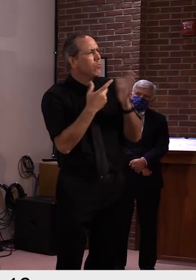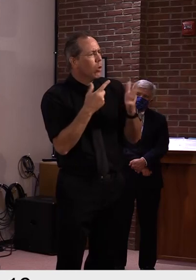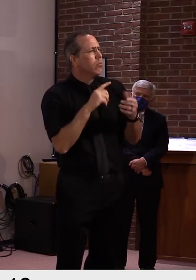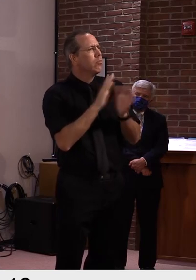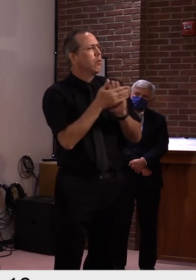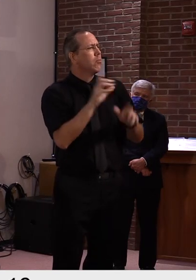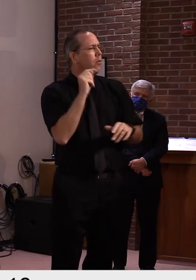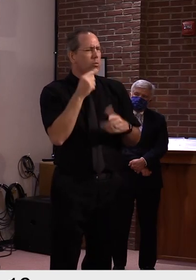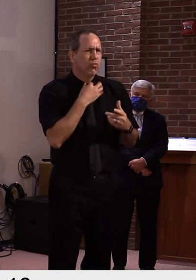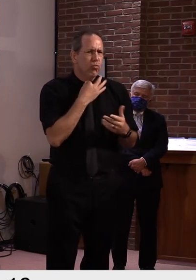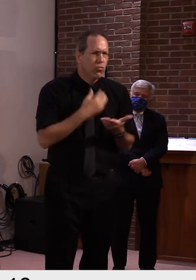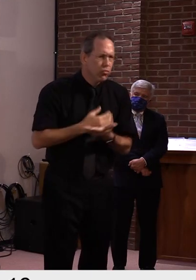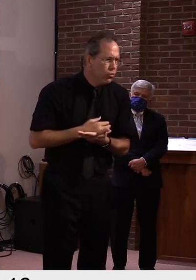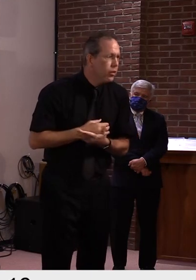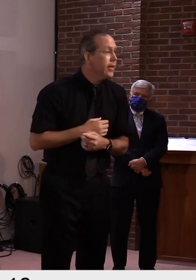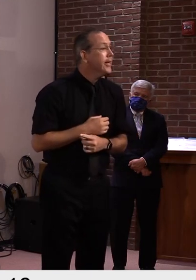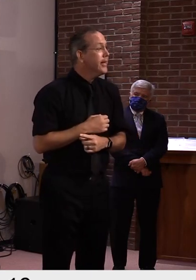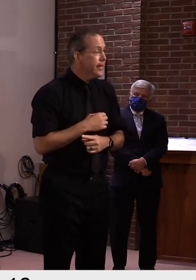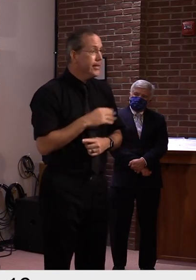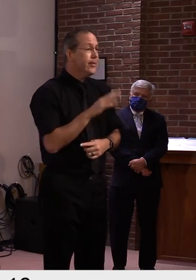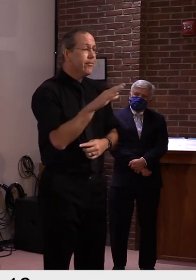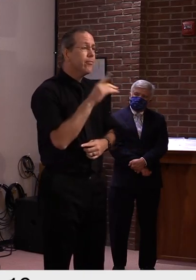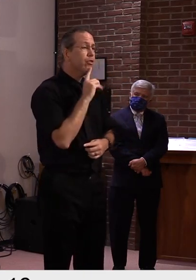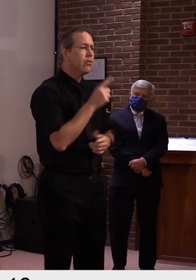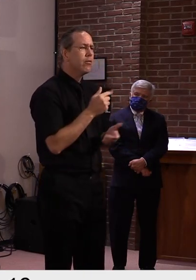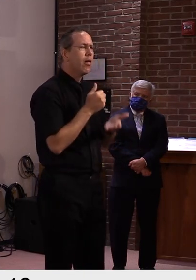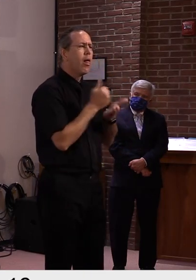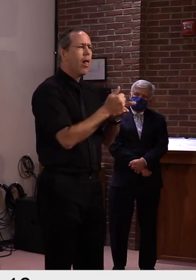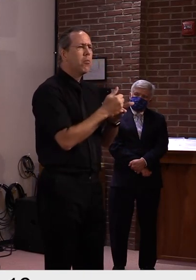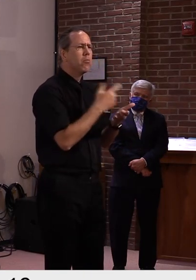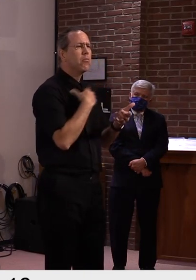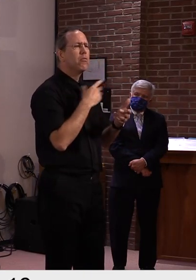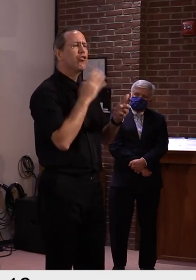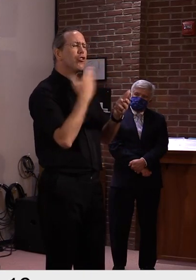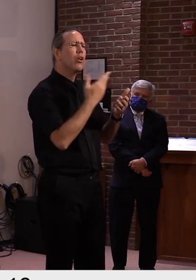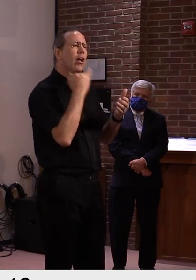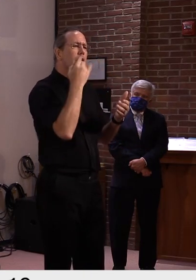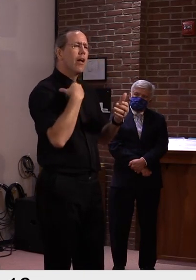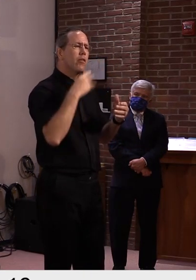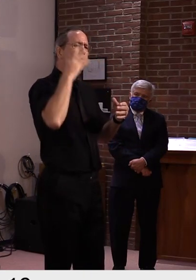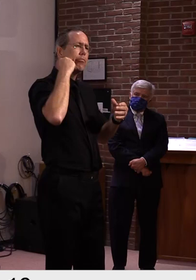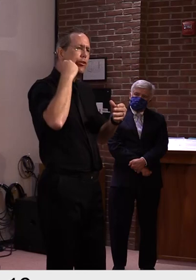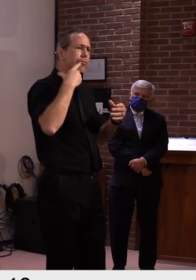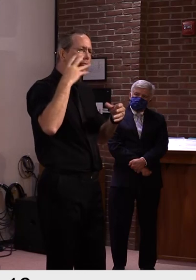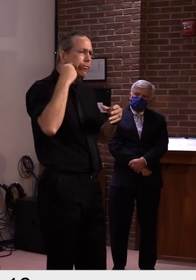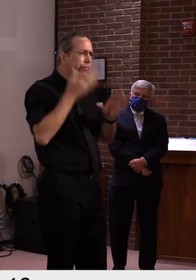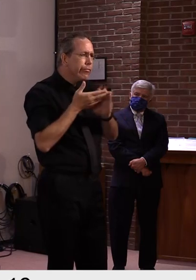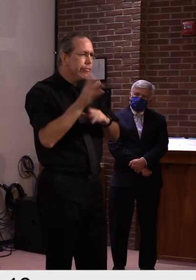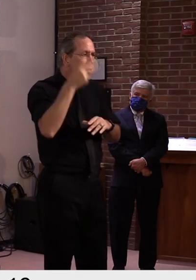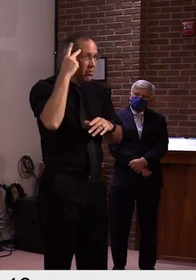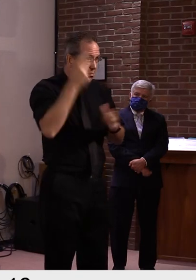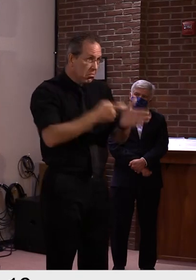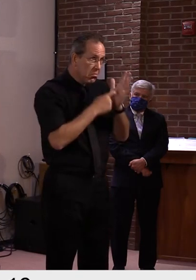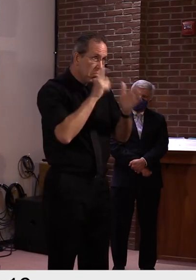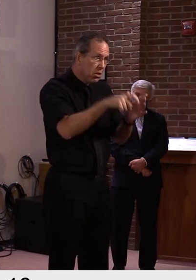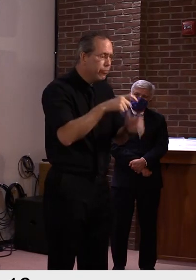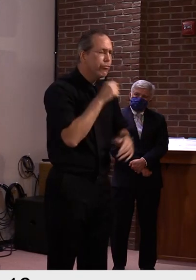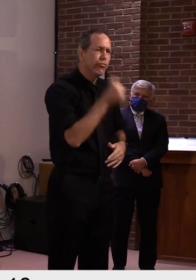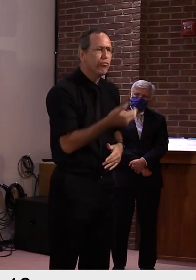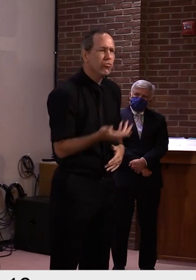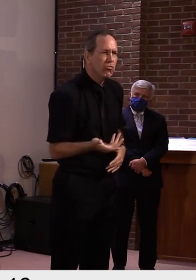believe you have to have, uh, uh, you know, any credentials to do that in some respects. Um, but, uh,